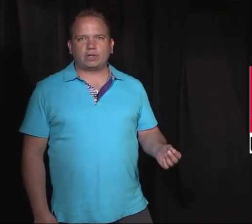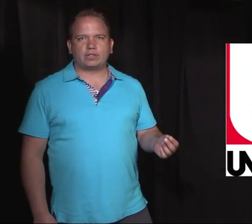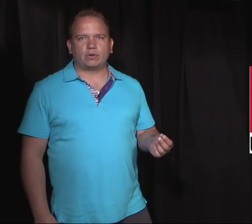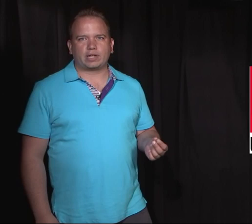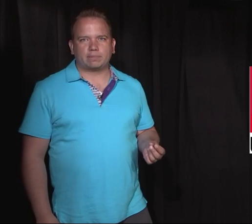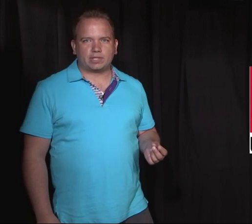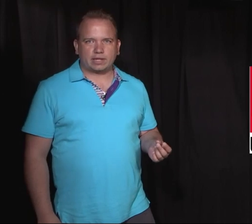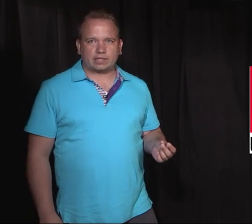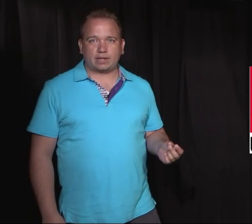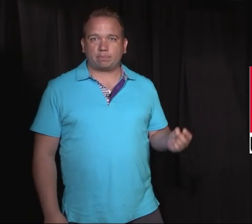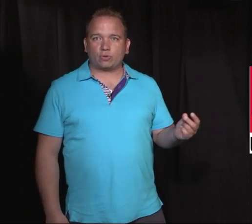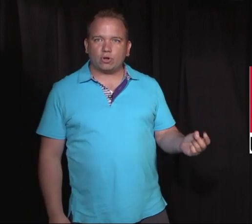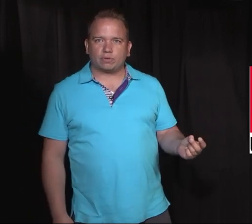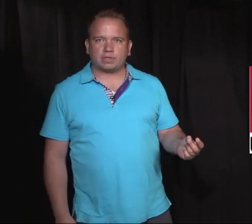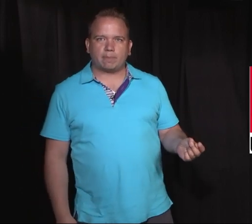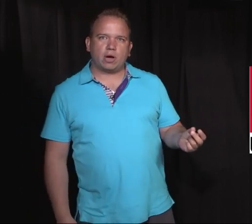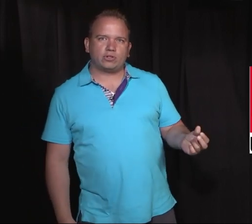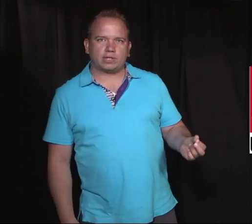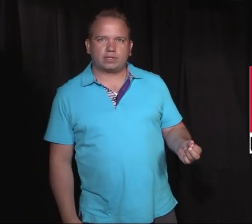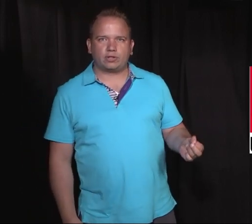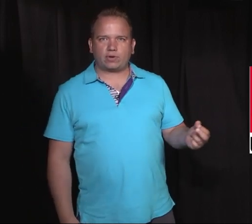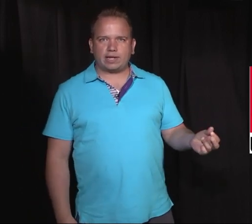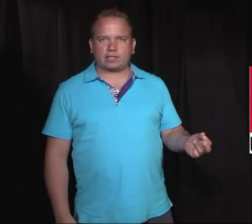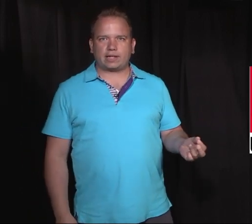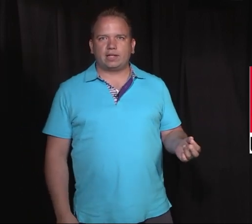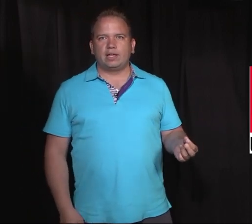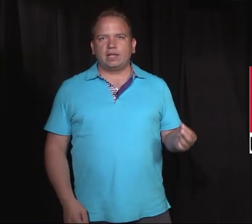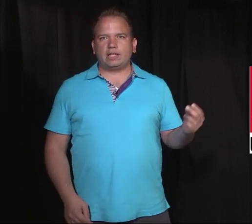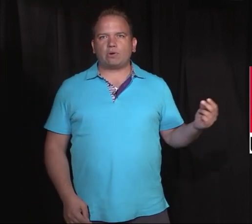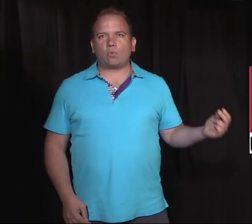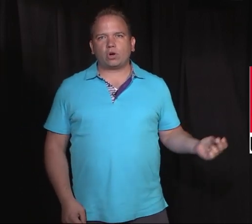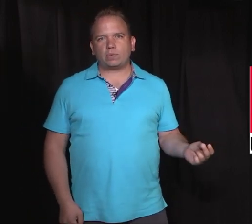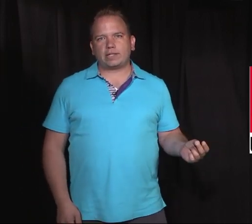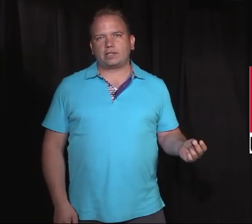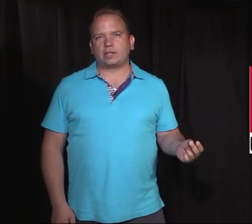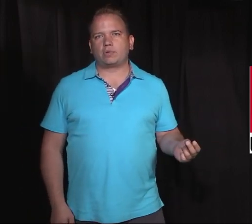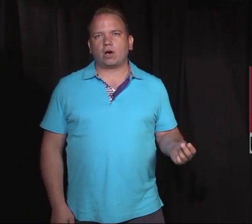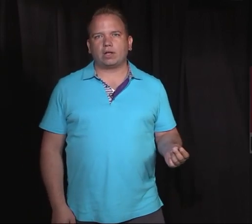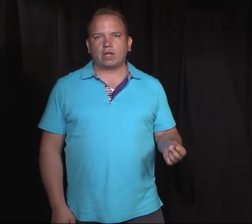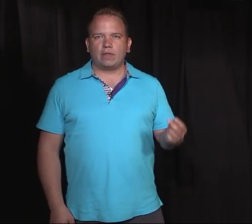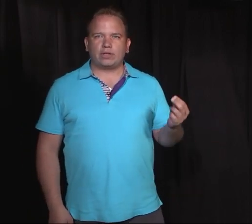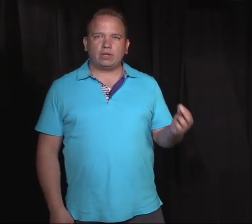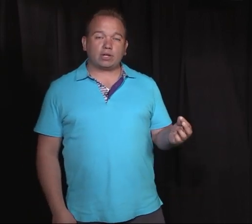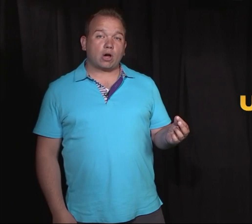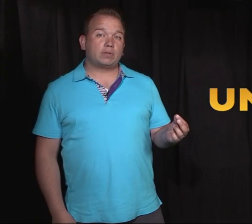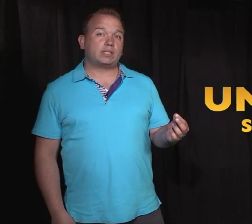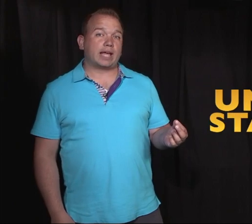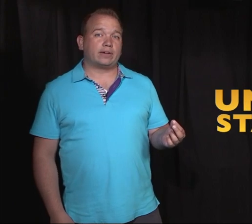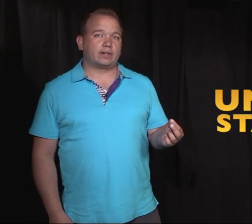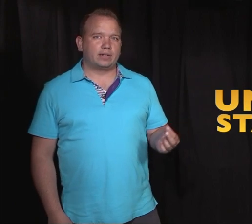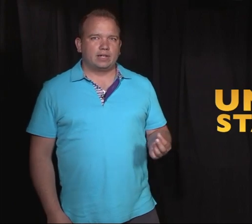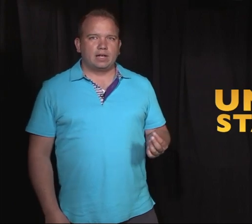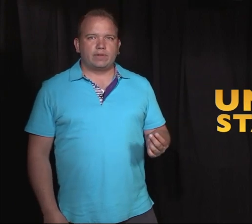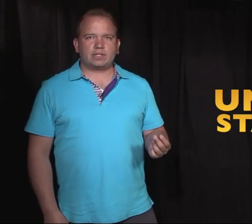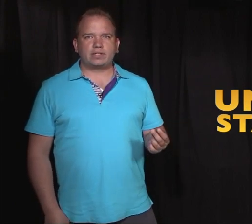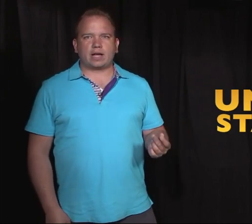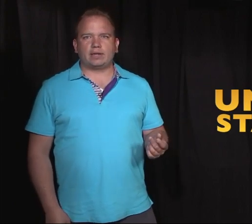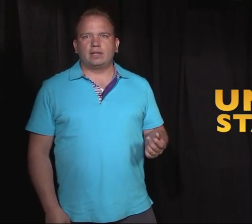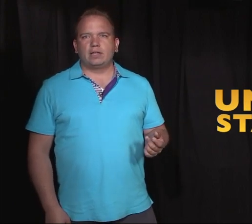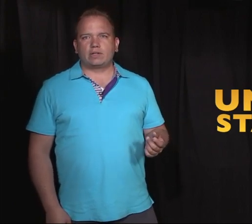Consortium selects and approves emojis to translate into a worldwide system called the Unicode Standard. This is done so